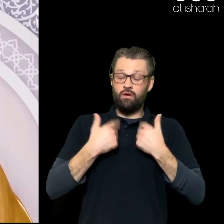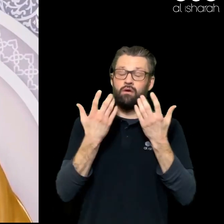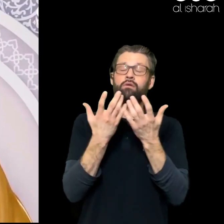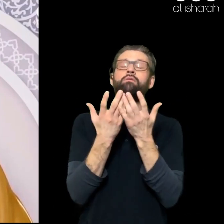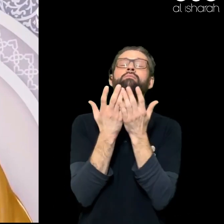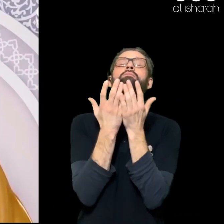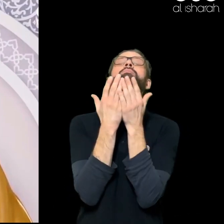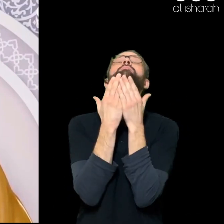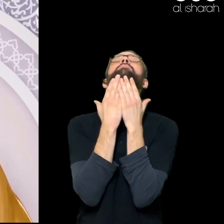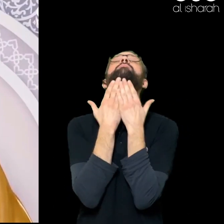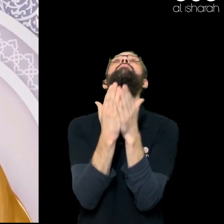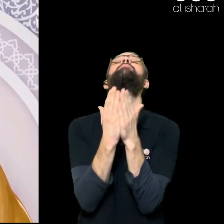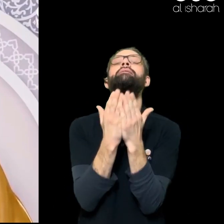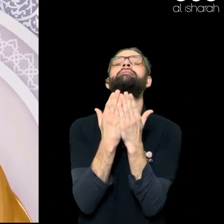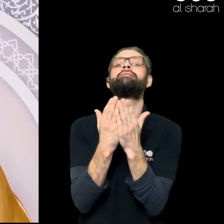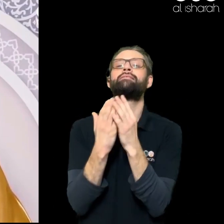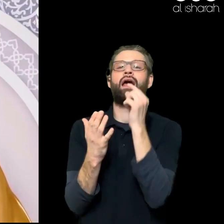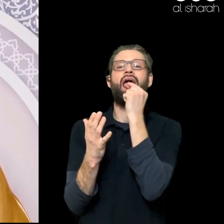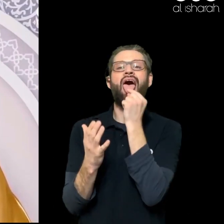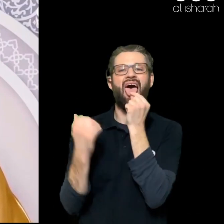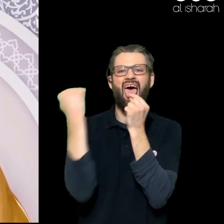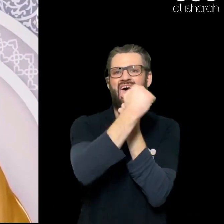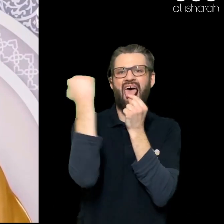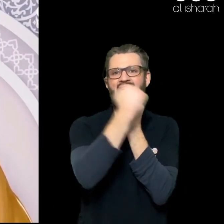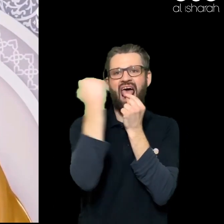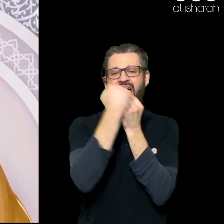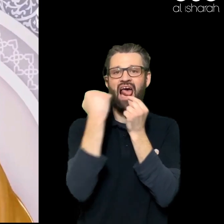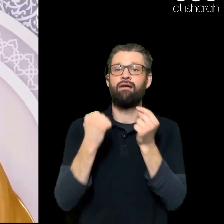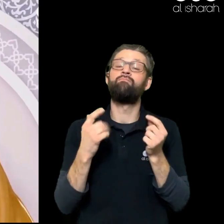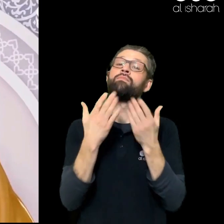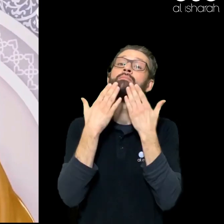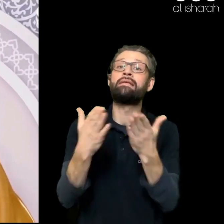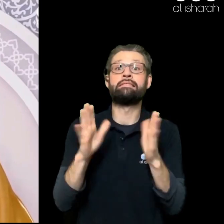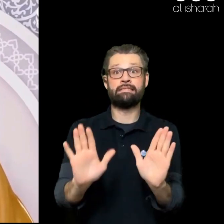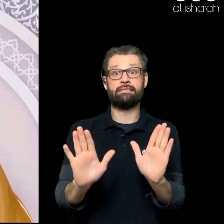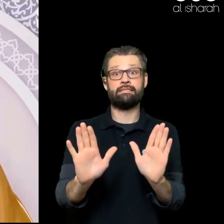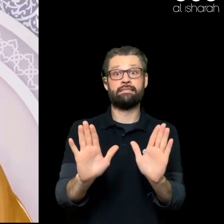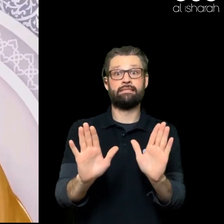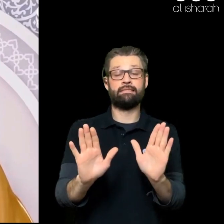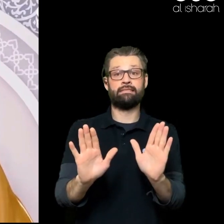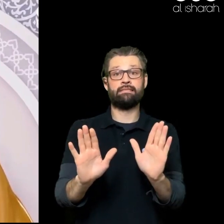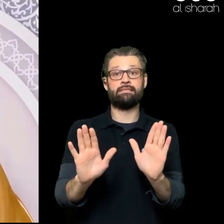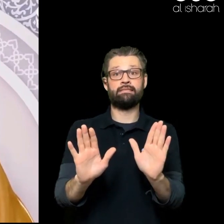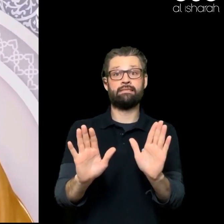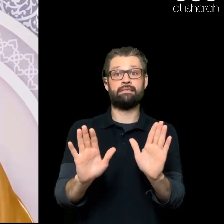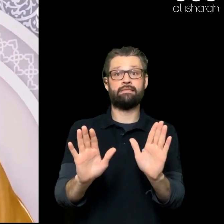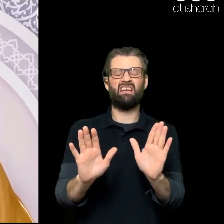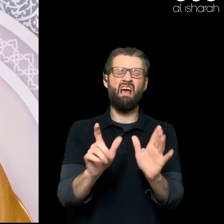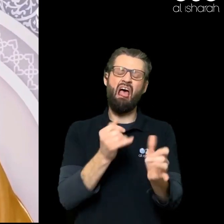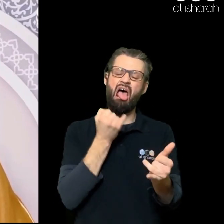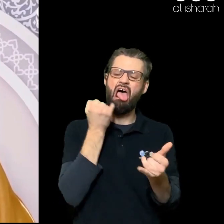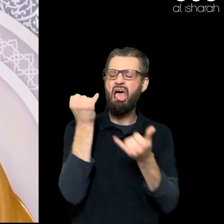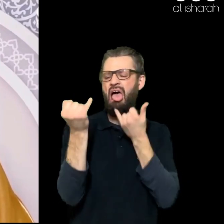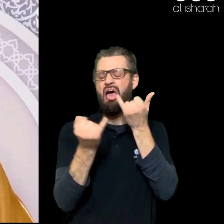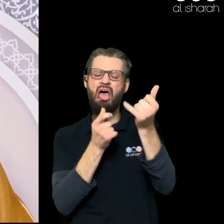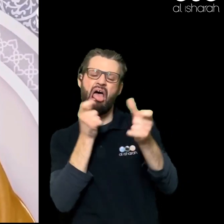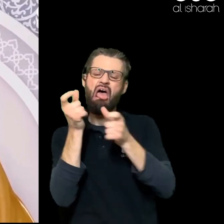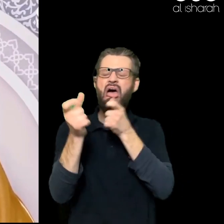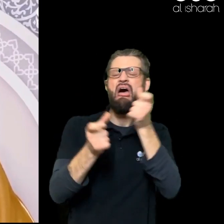May Allah Help Me To Do That As Well As All Of Us Don't Utter Vulgar Words Bad Words Even If It Happens To Be